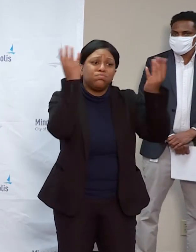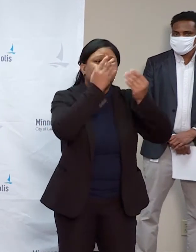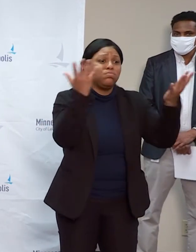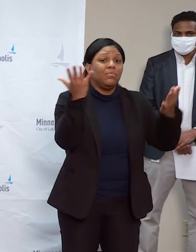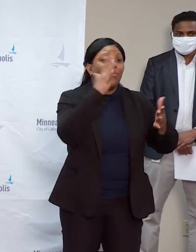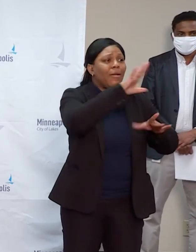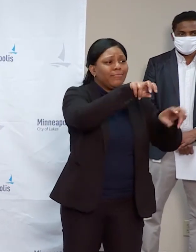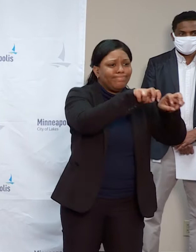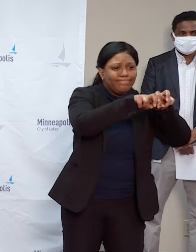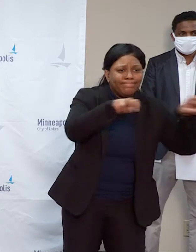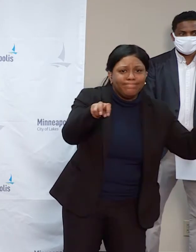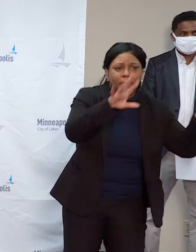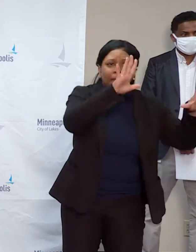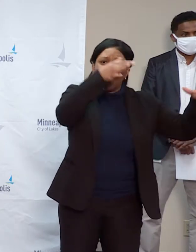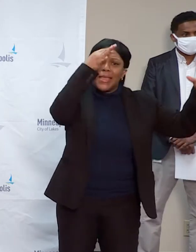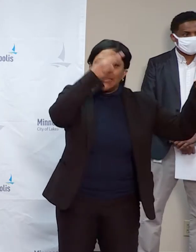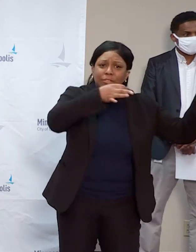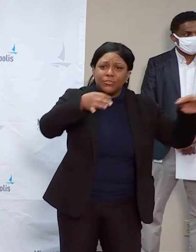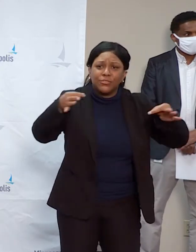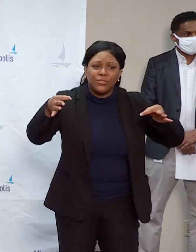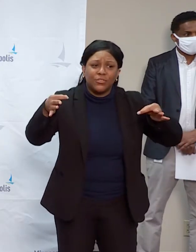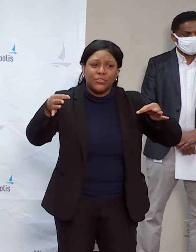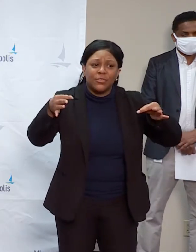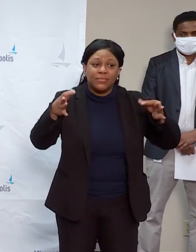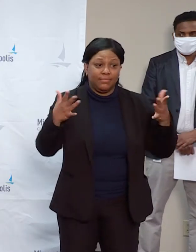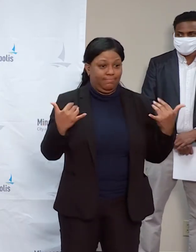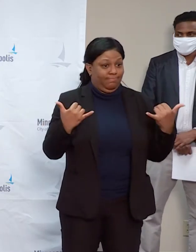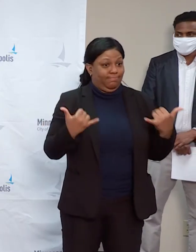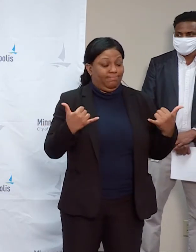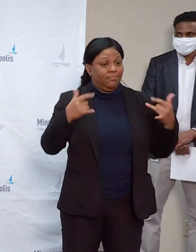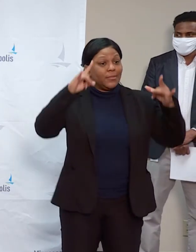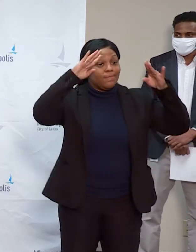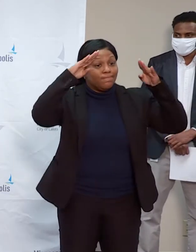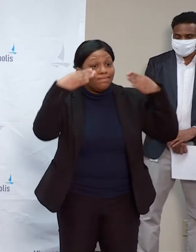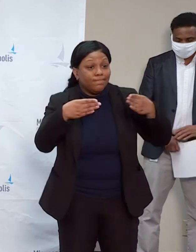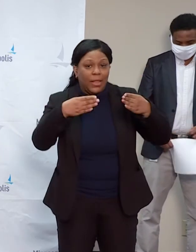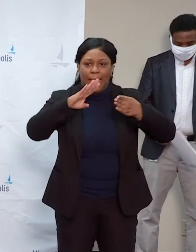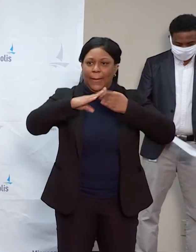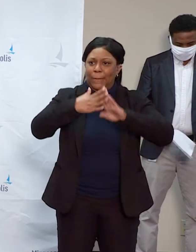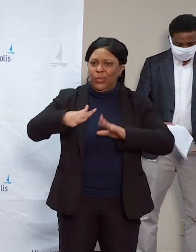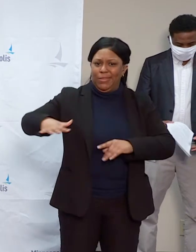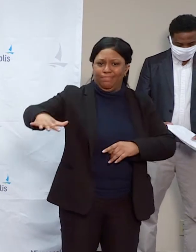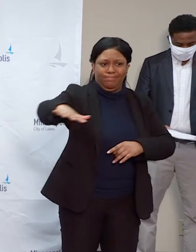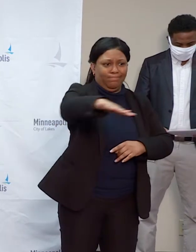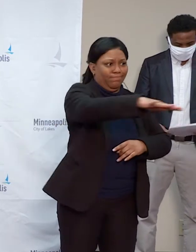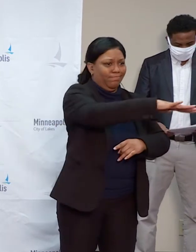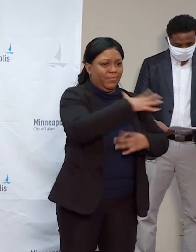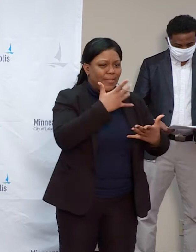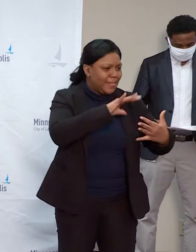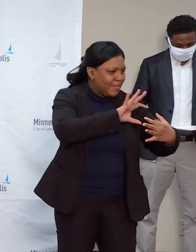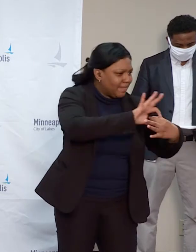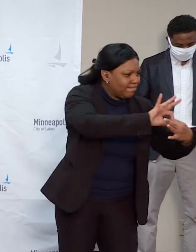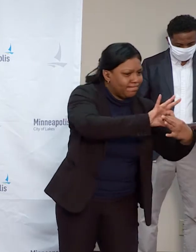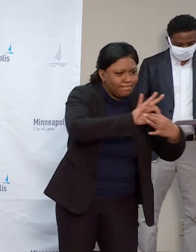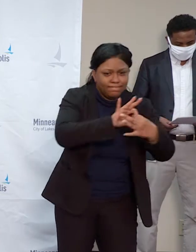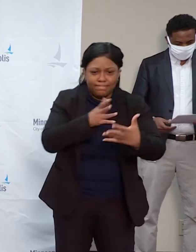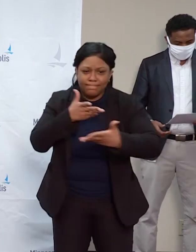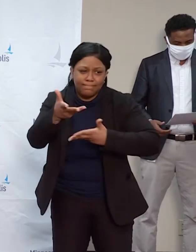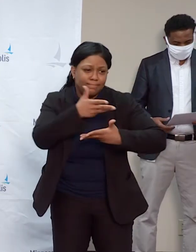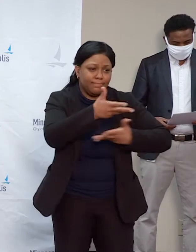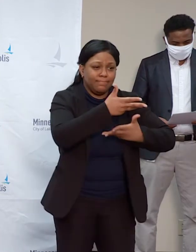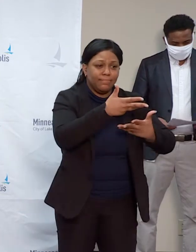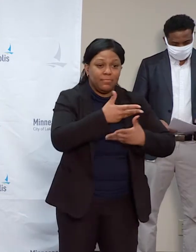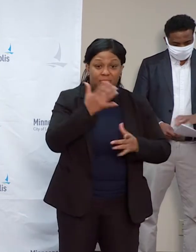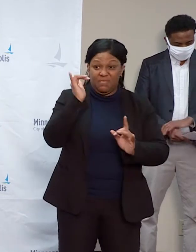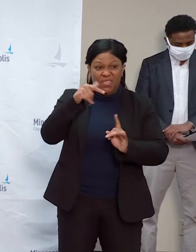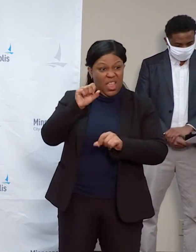some of the outreach and engagement we're going to have in the community and some of the work that we are doing here at the city enterprise. That work has been ongoing. It